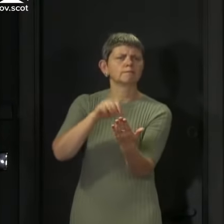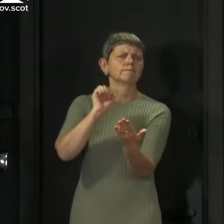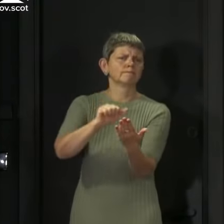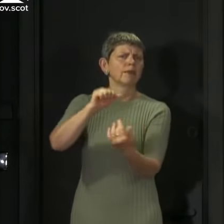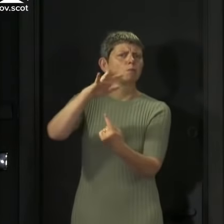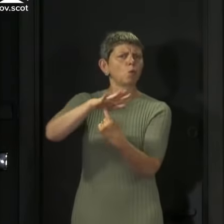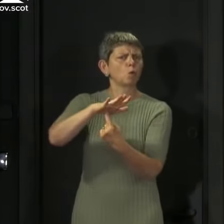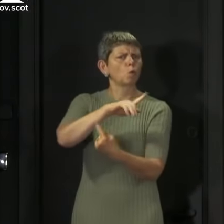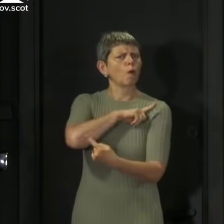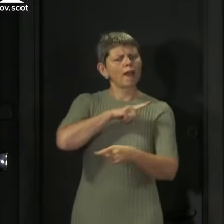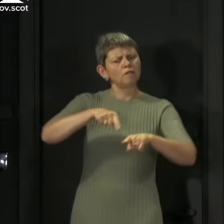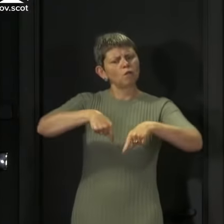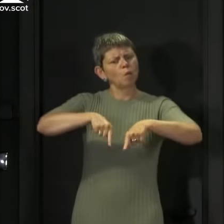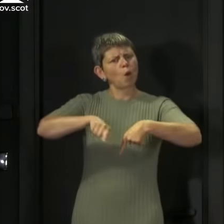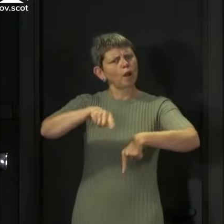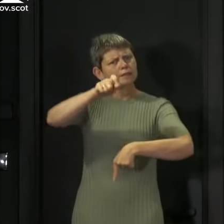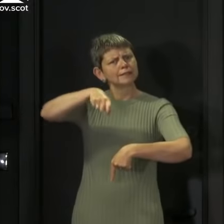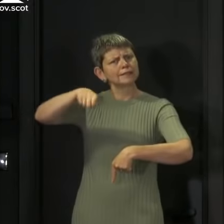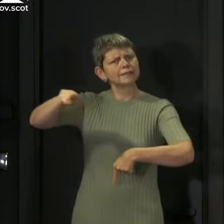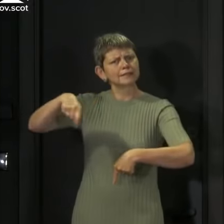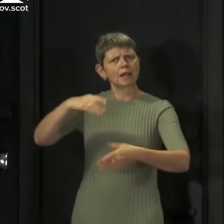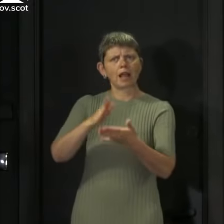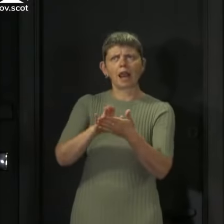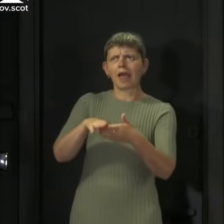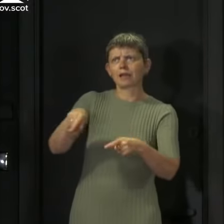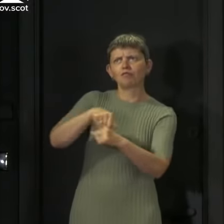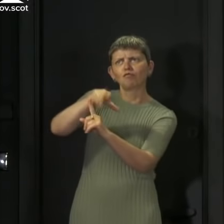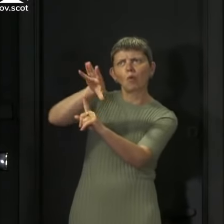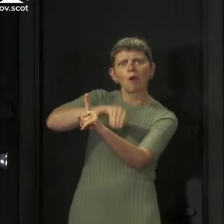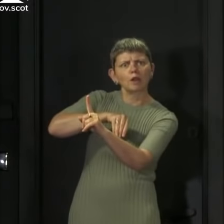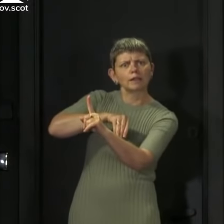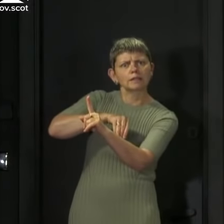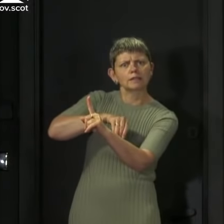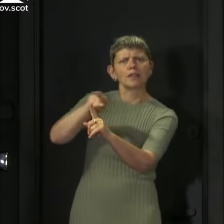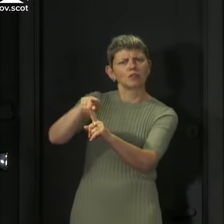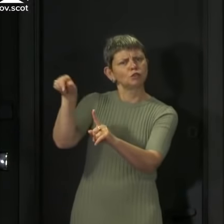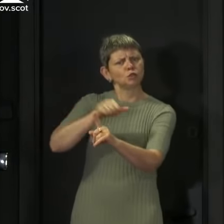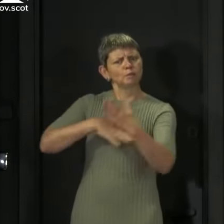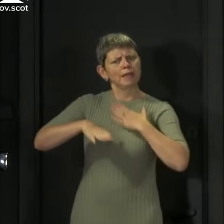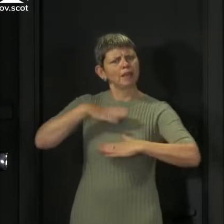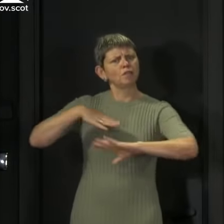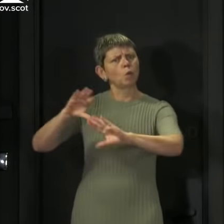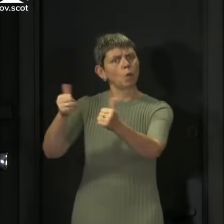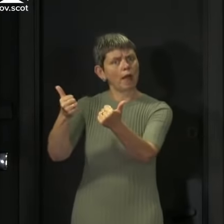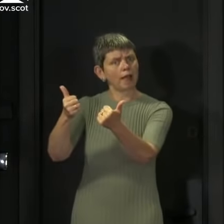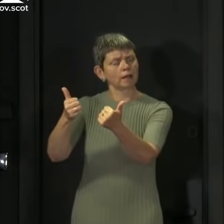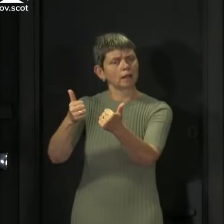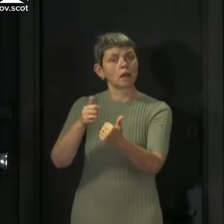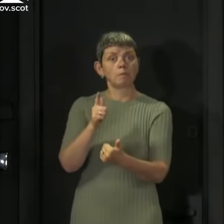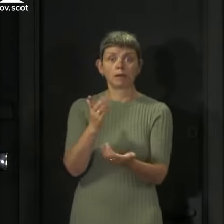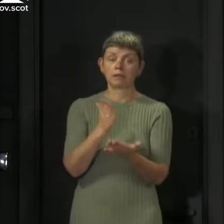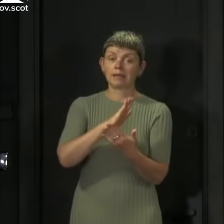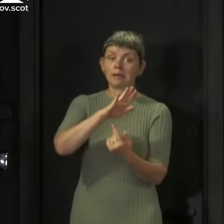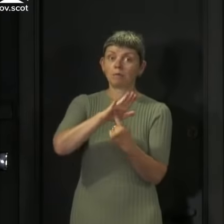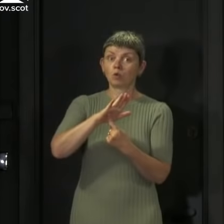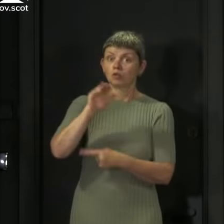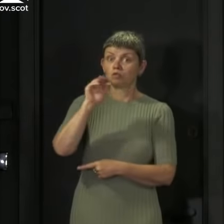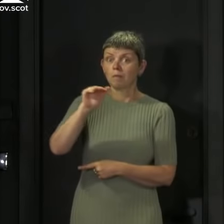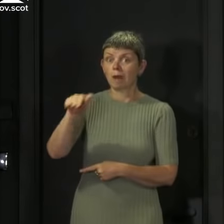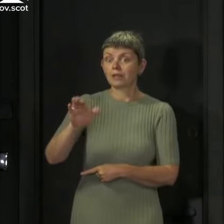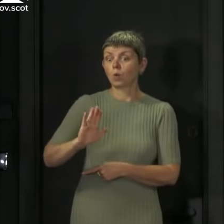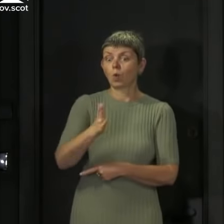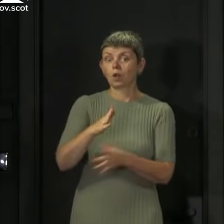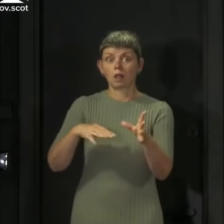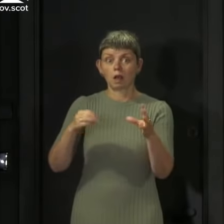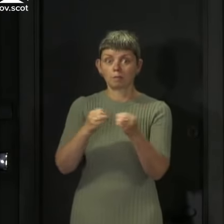models and they should behave accordingly but it's also important to remind the club and indeed all clubs of the obligation